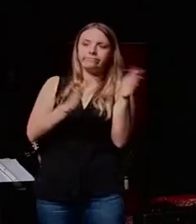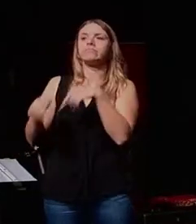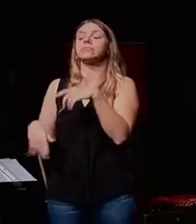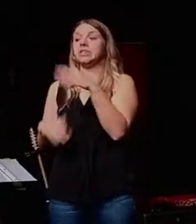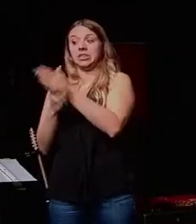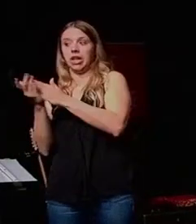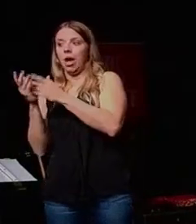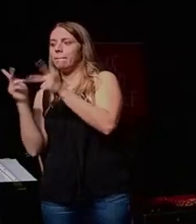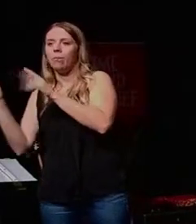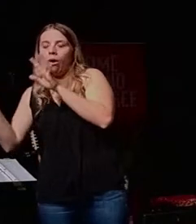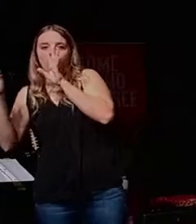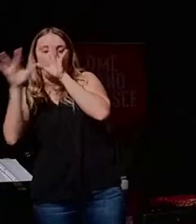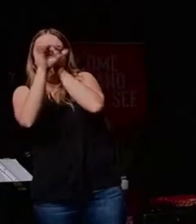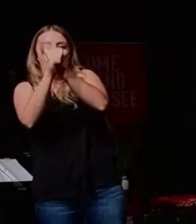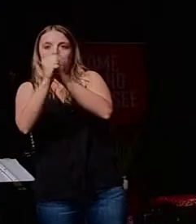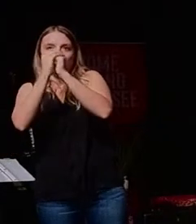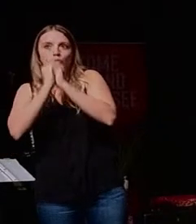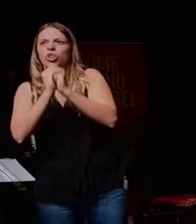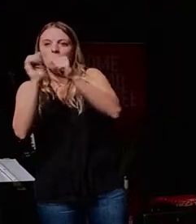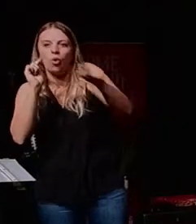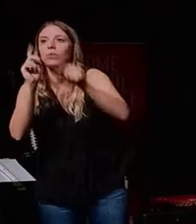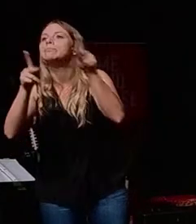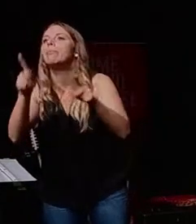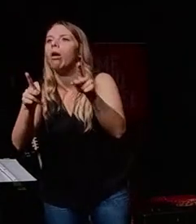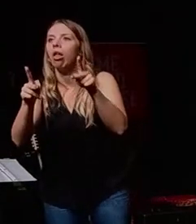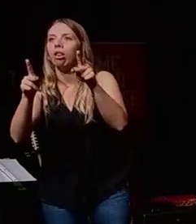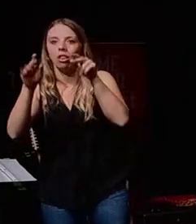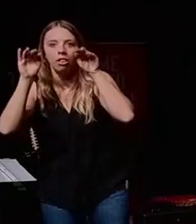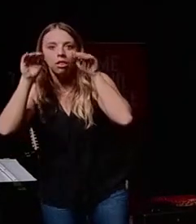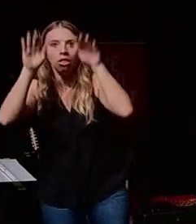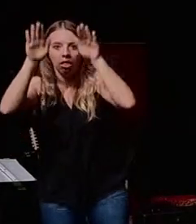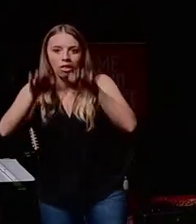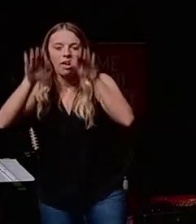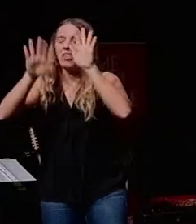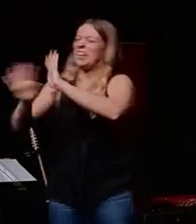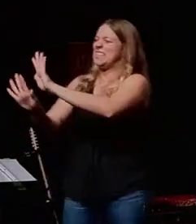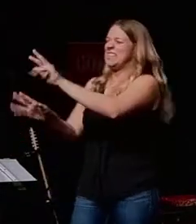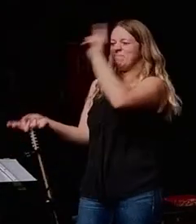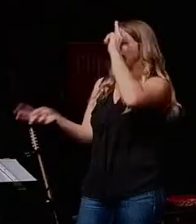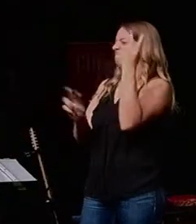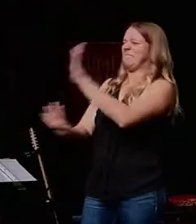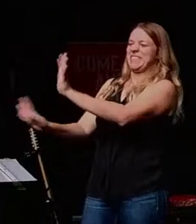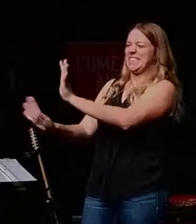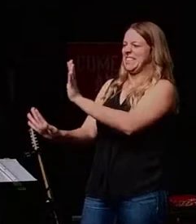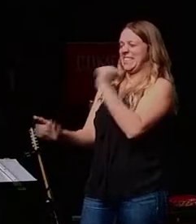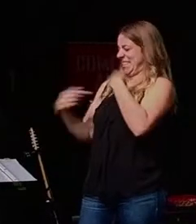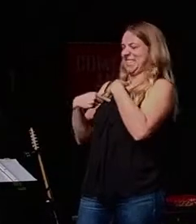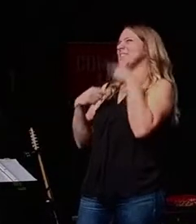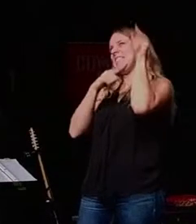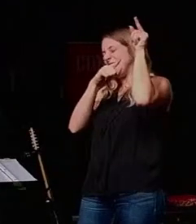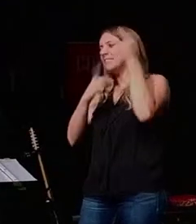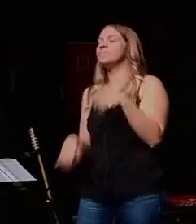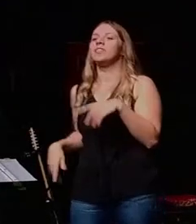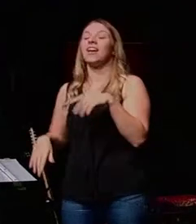people start worshiping them at one point, saying they were gods. And they were like, okay, you're misreading the message here. Okay. And